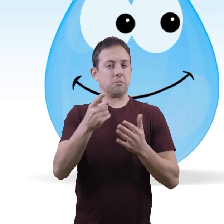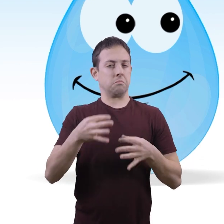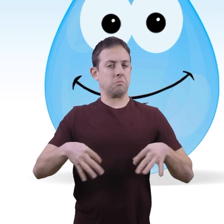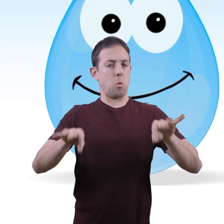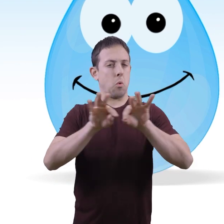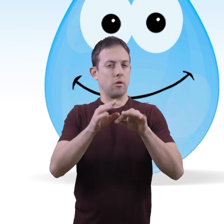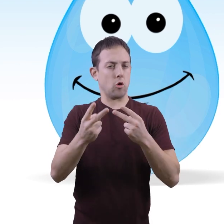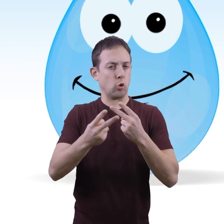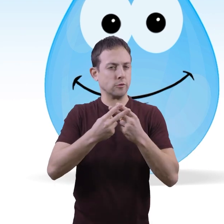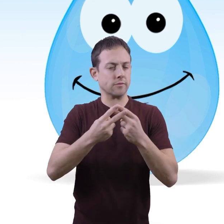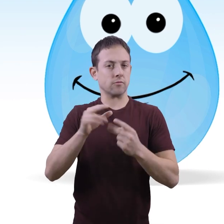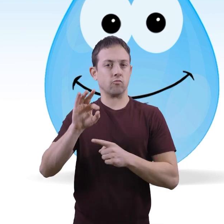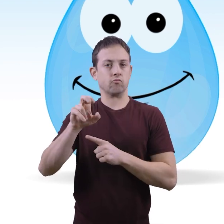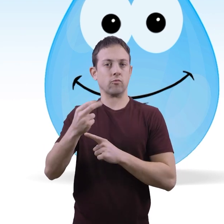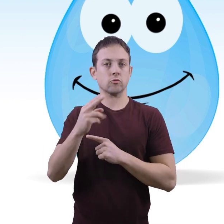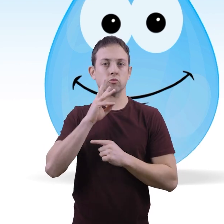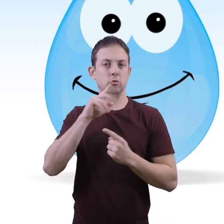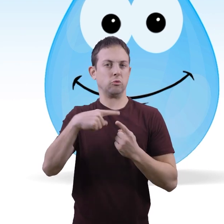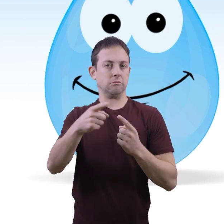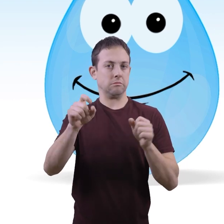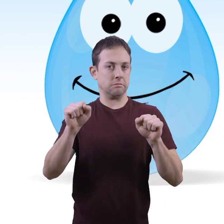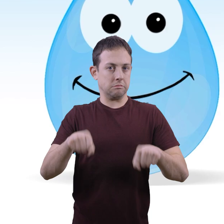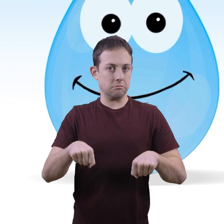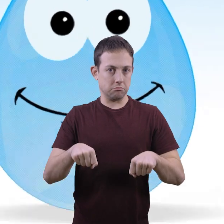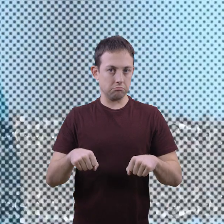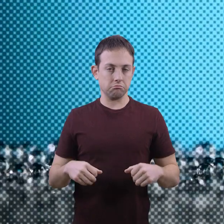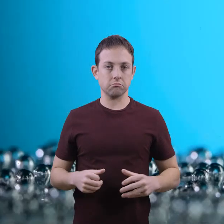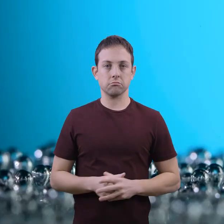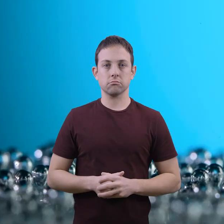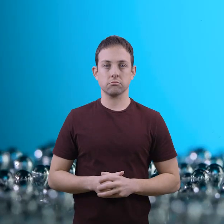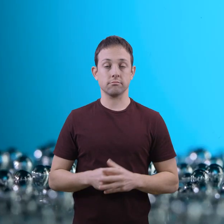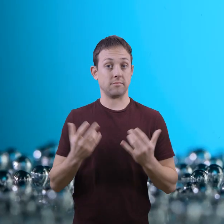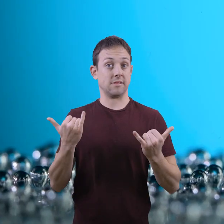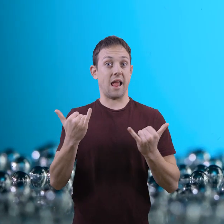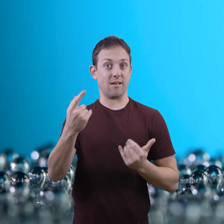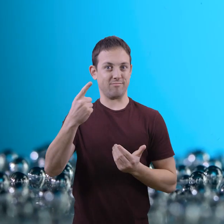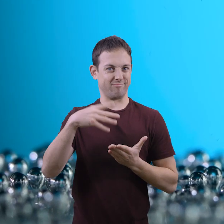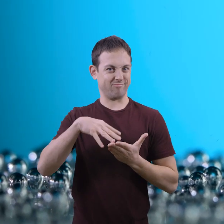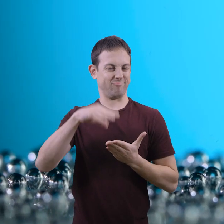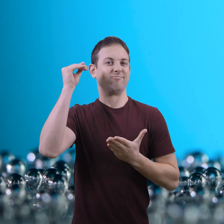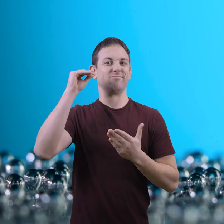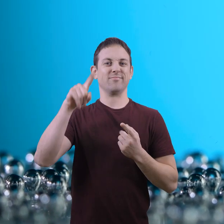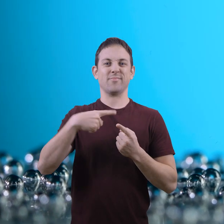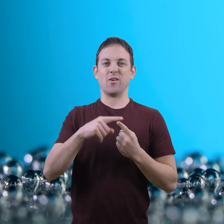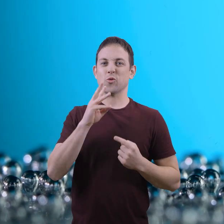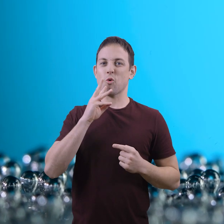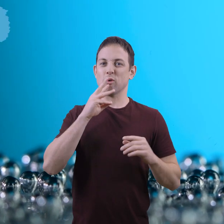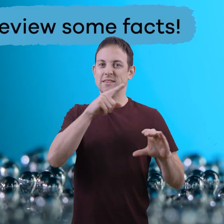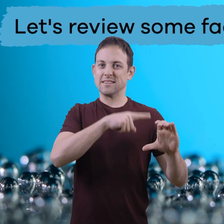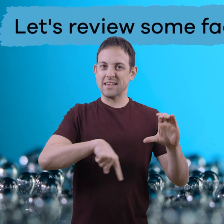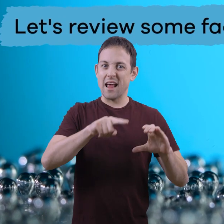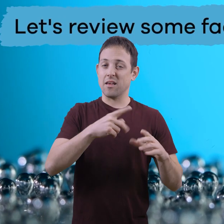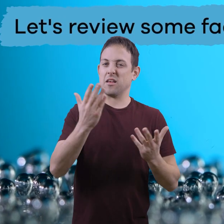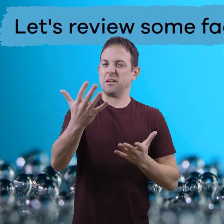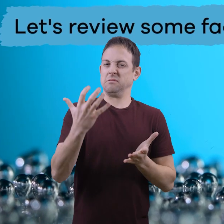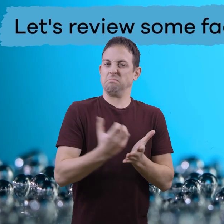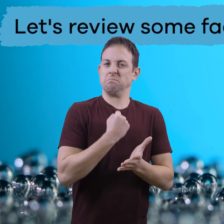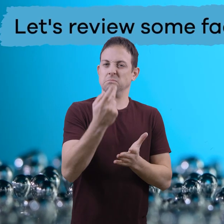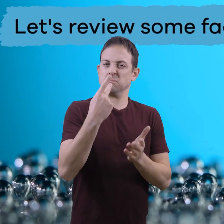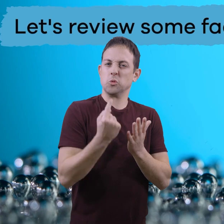to conserve freshwater whenever we can. Now that we have learned about the water cycle, let's go ahead and review